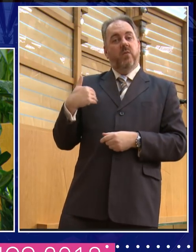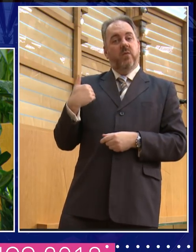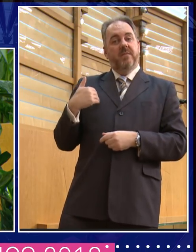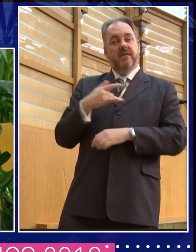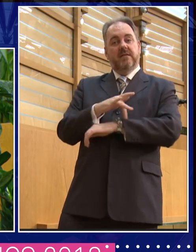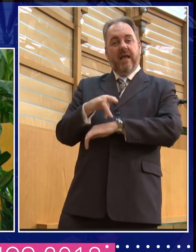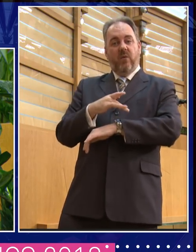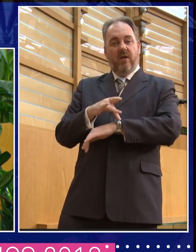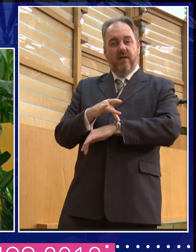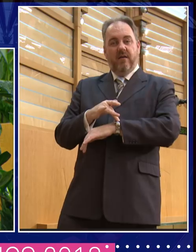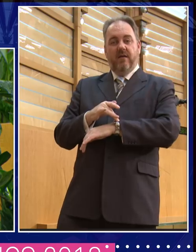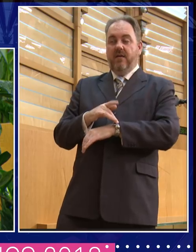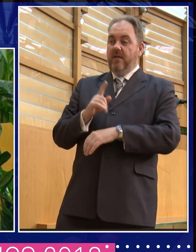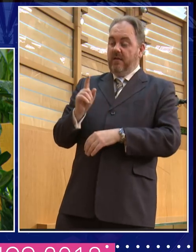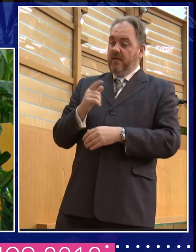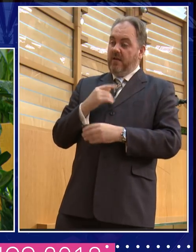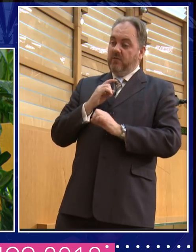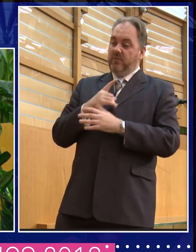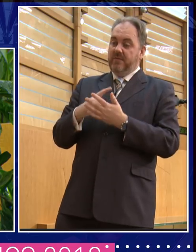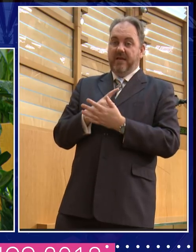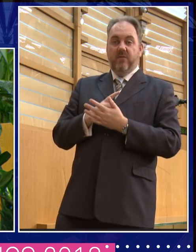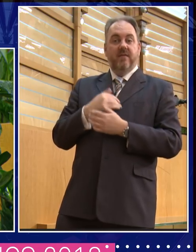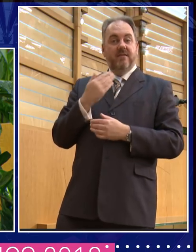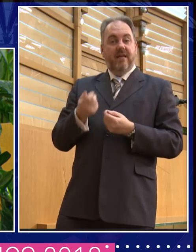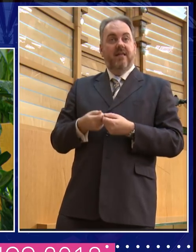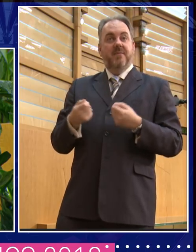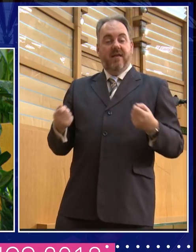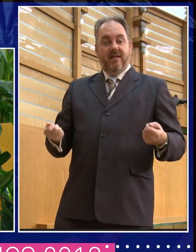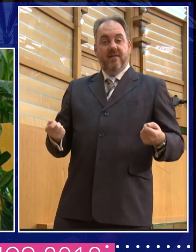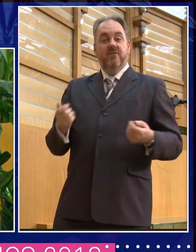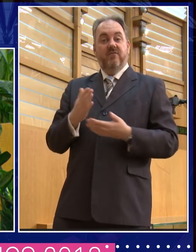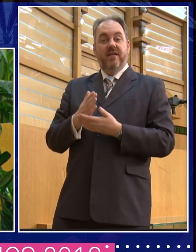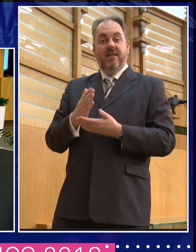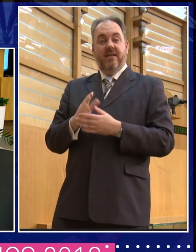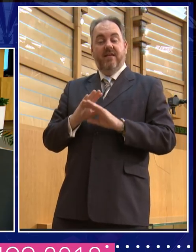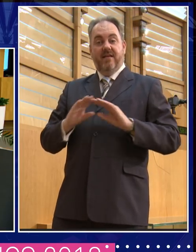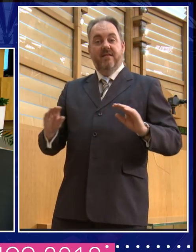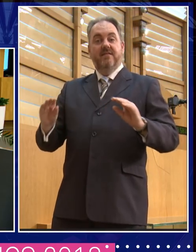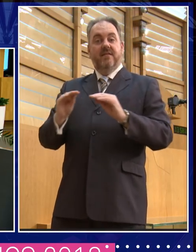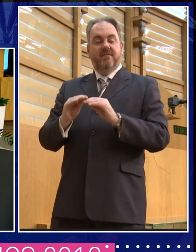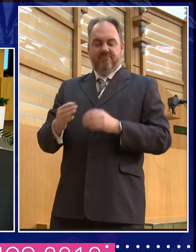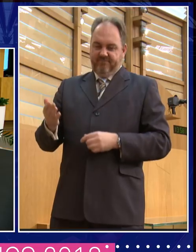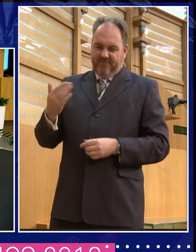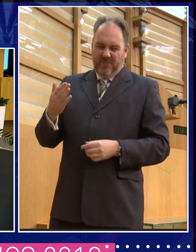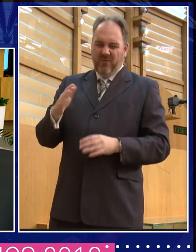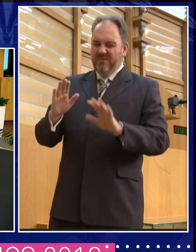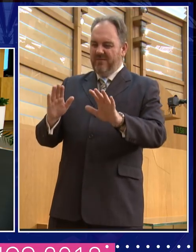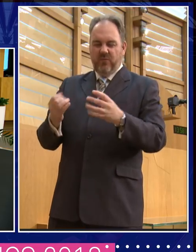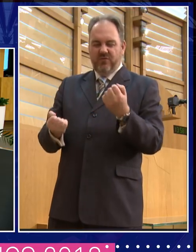did an article in the Daily Mail. And I thought, just saying, look, come on, you know, we're not judging historians on